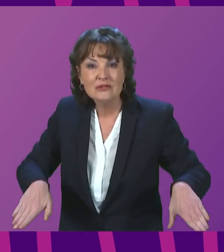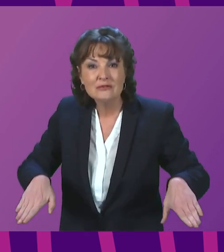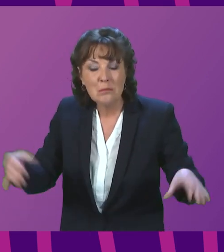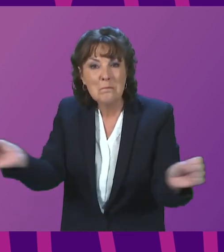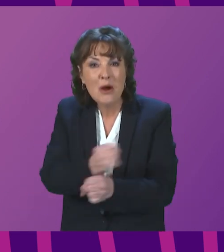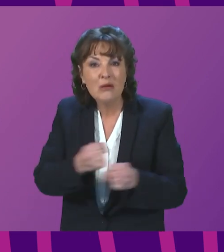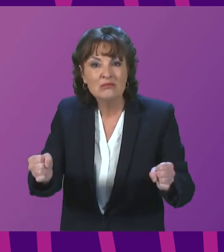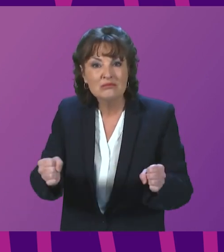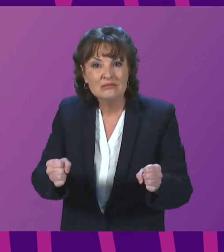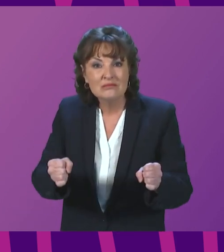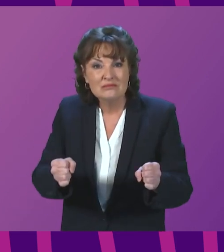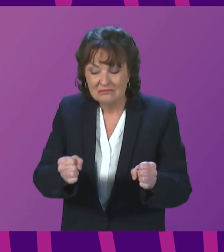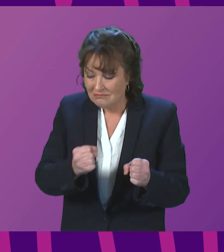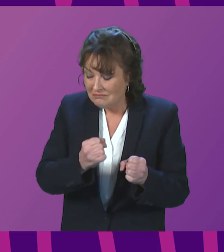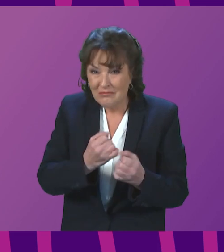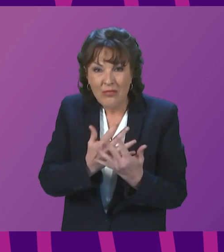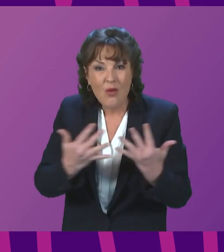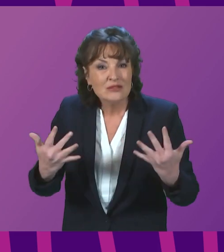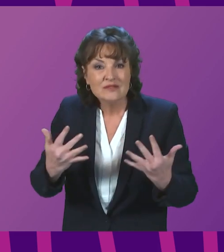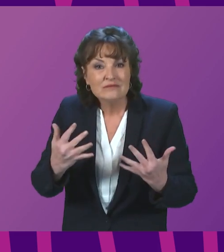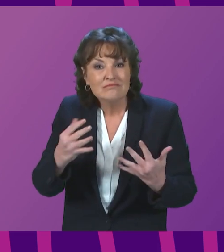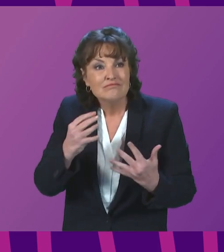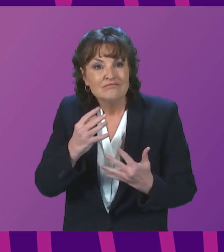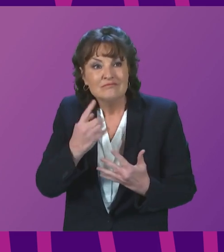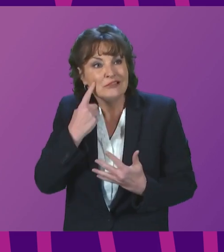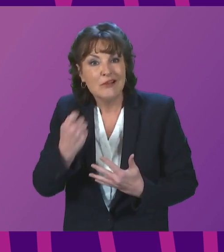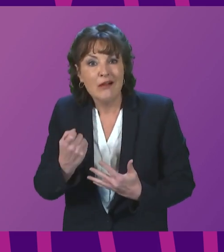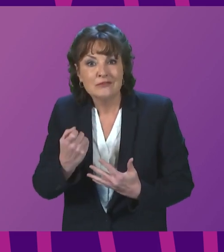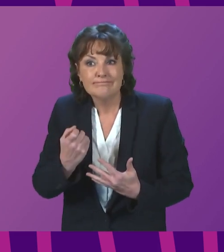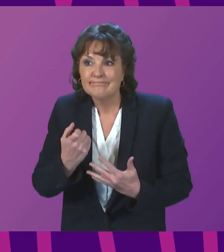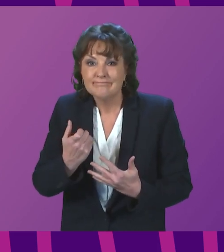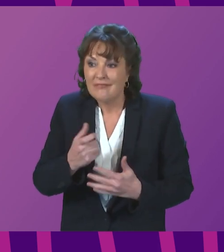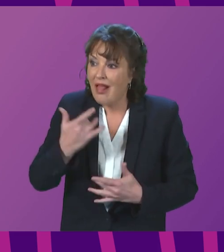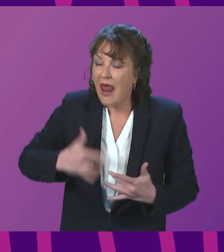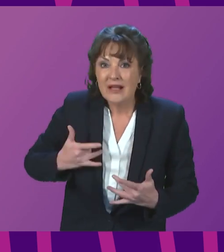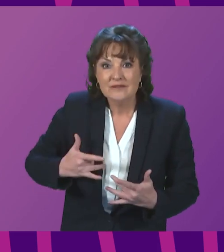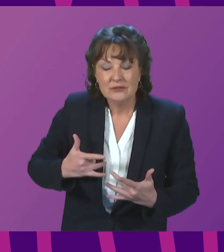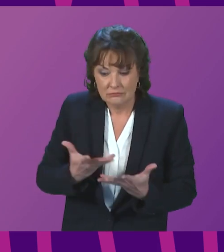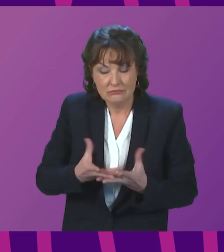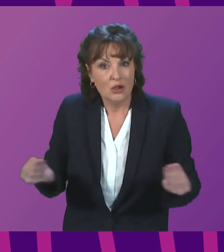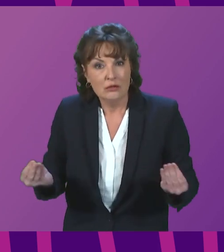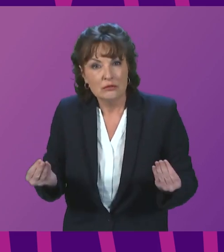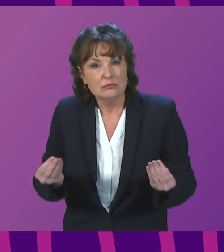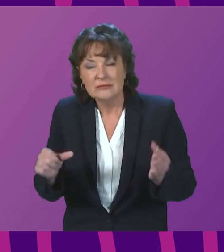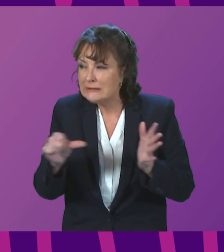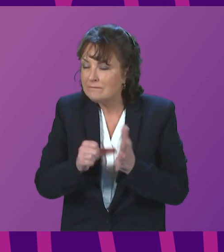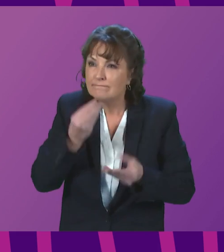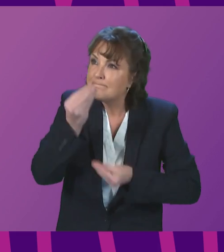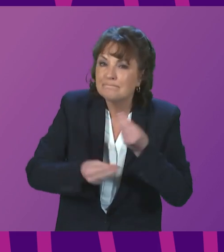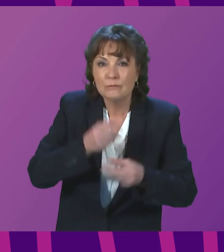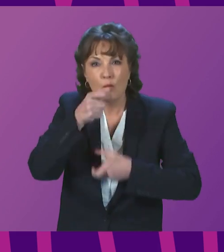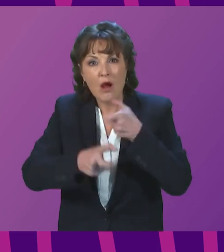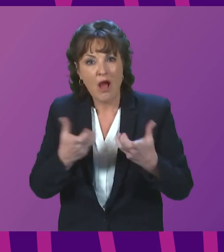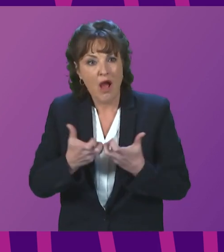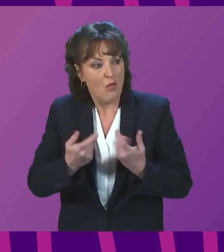the most despicable and atrocious way. It is hard to express the anger and grief that we all feel at this appalling act.